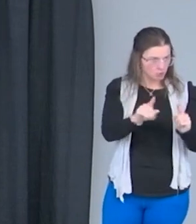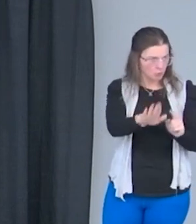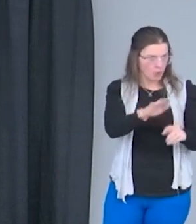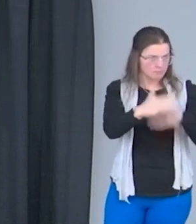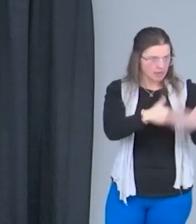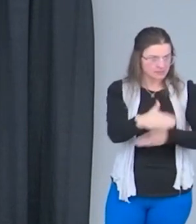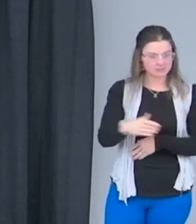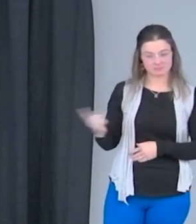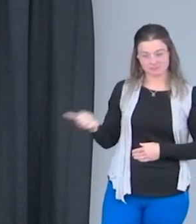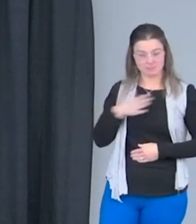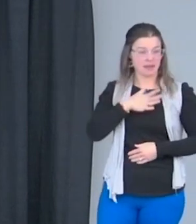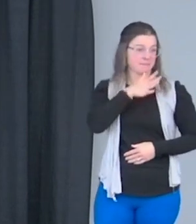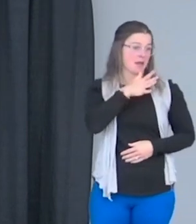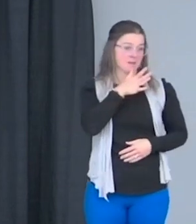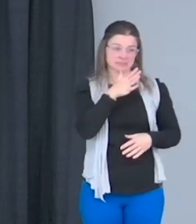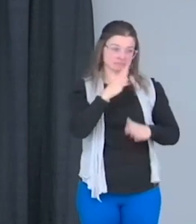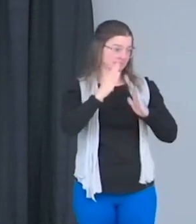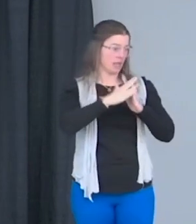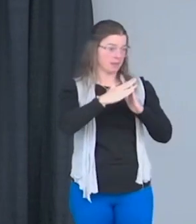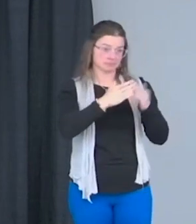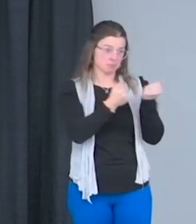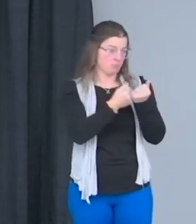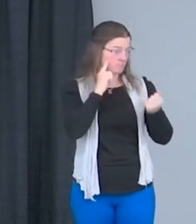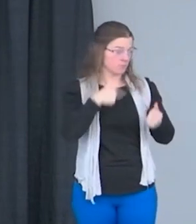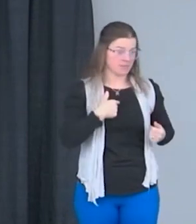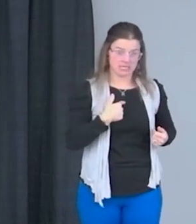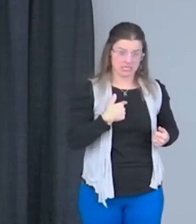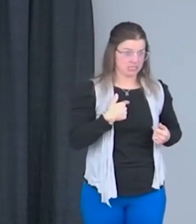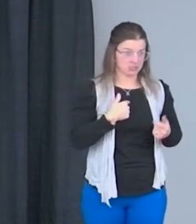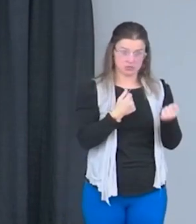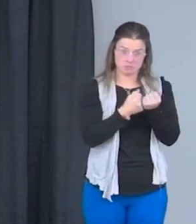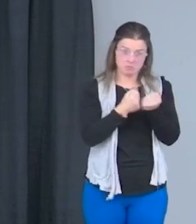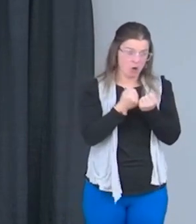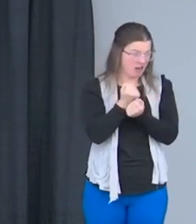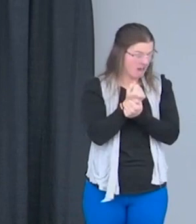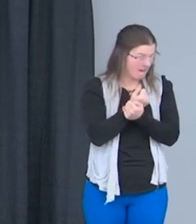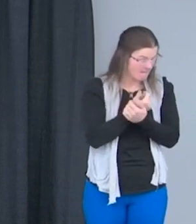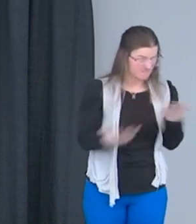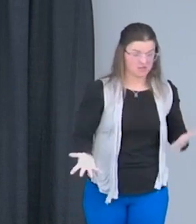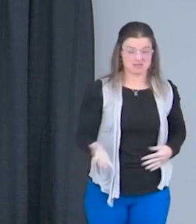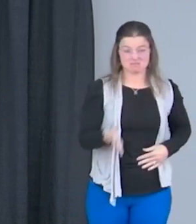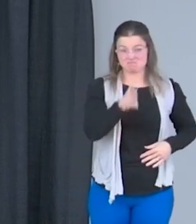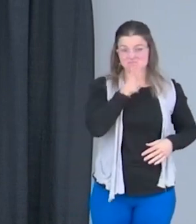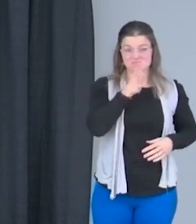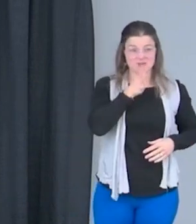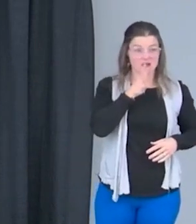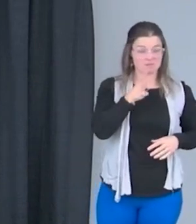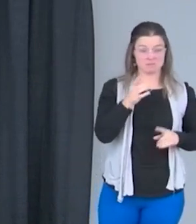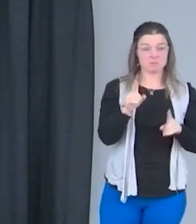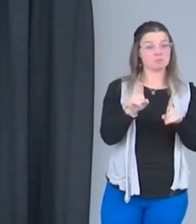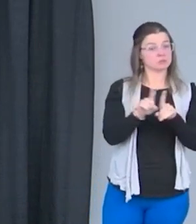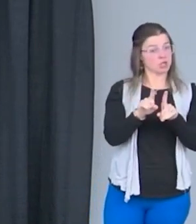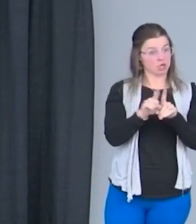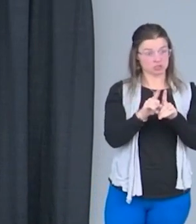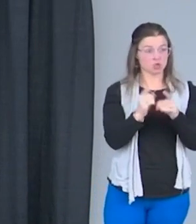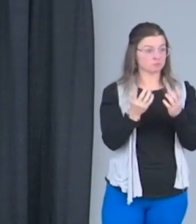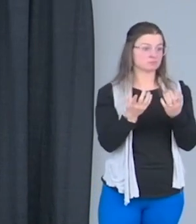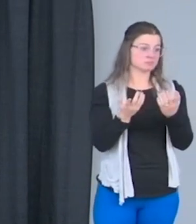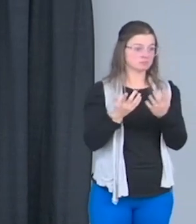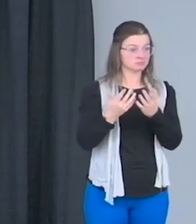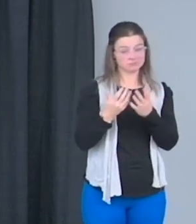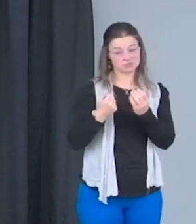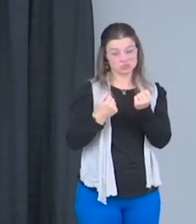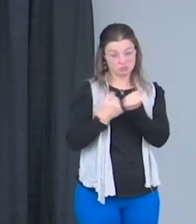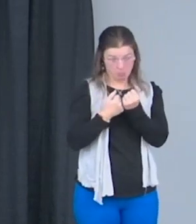she's here, I got her. And so at that time, my mom was my backbone. But my mom was also my fence. So